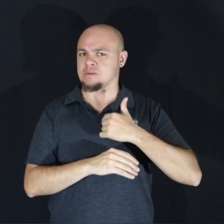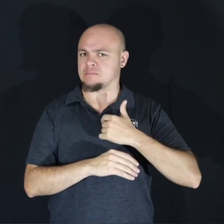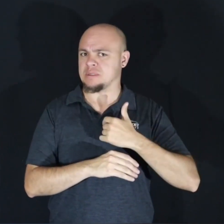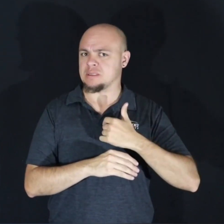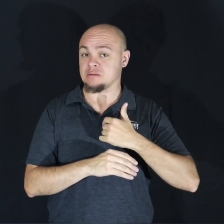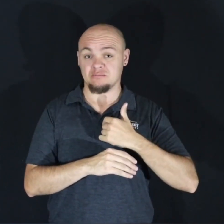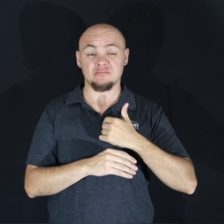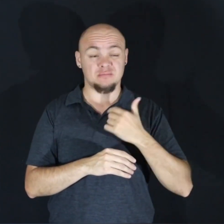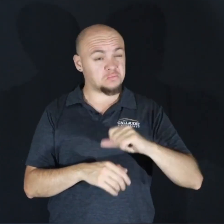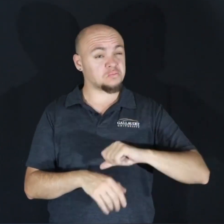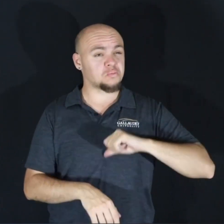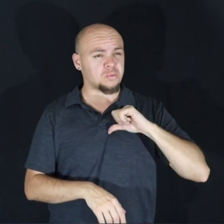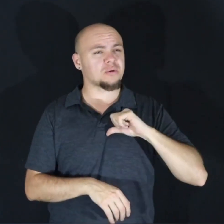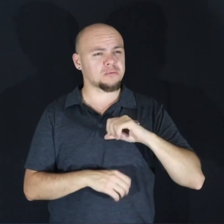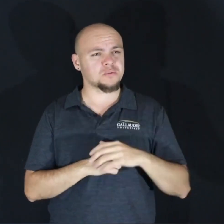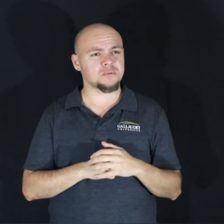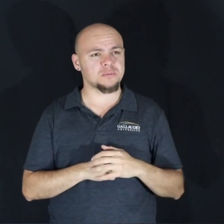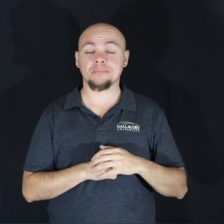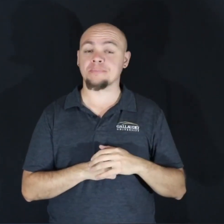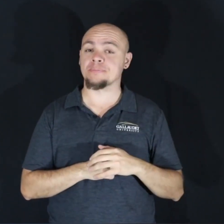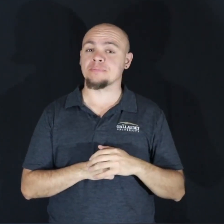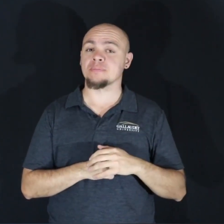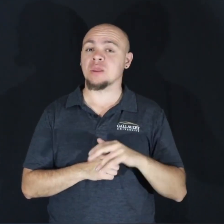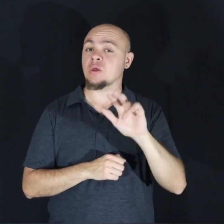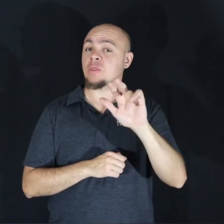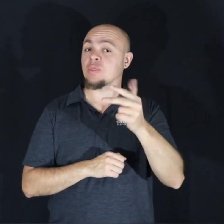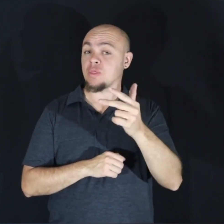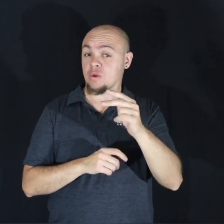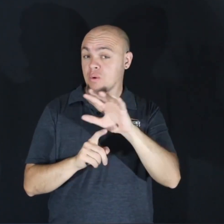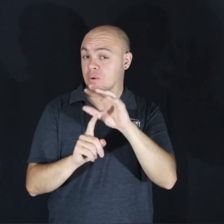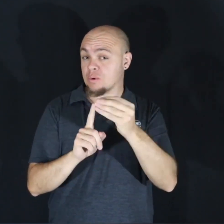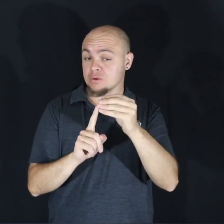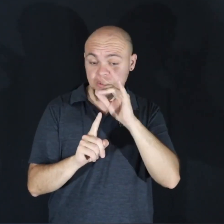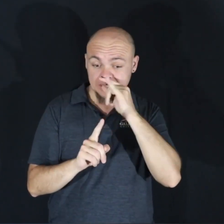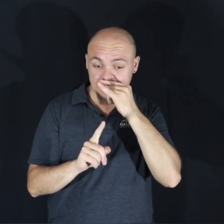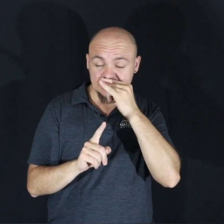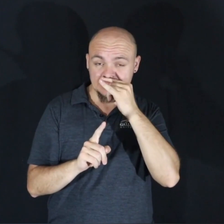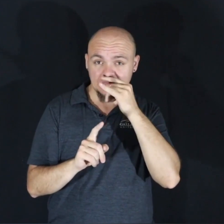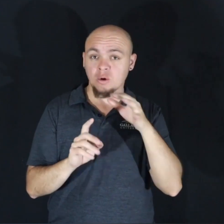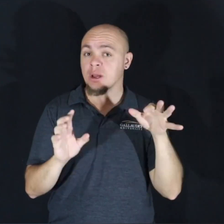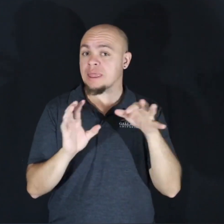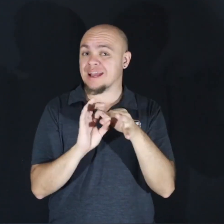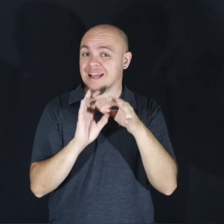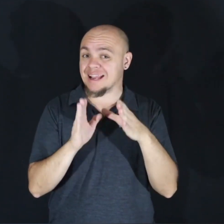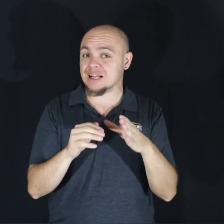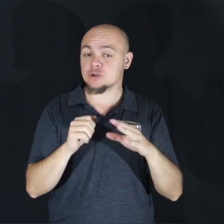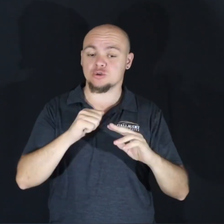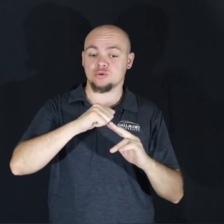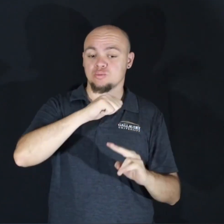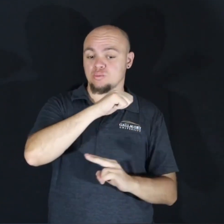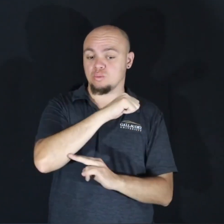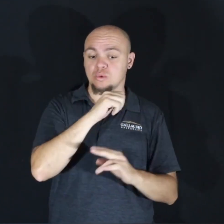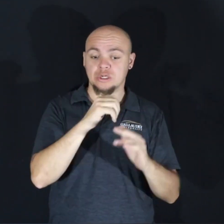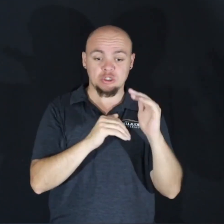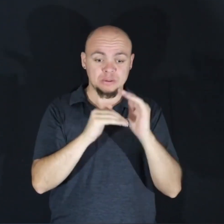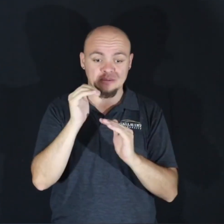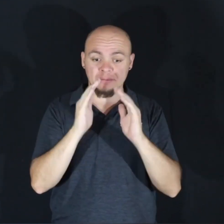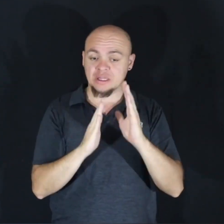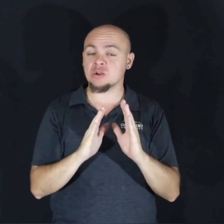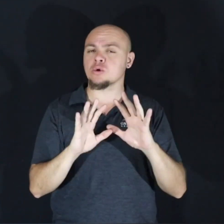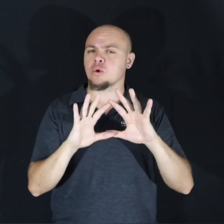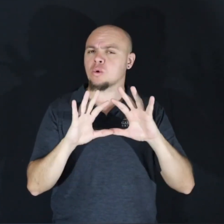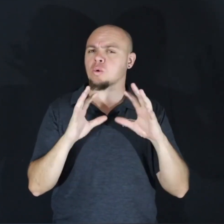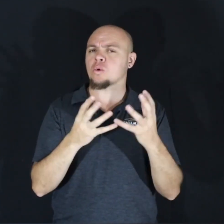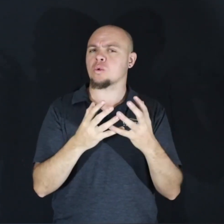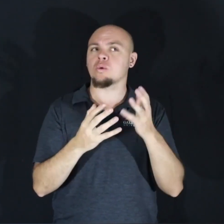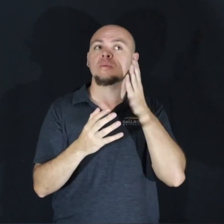to who I am today. As third culture kids, we are the connectors, the bridge builders, and the global